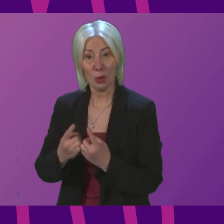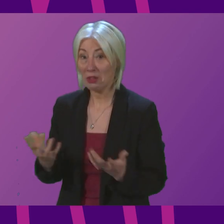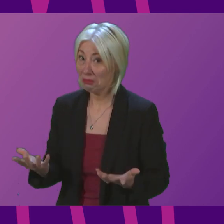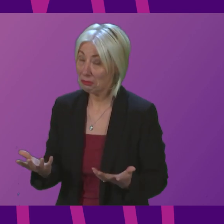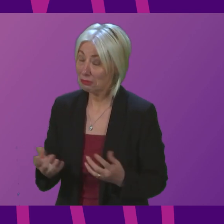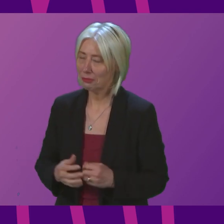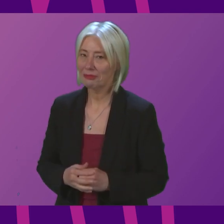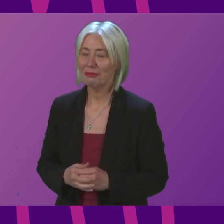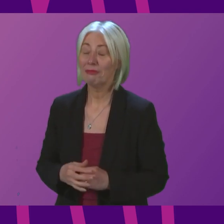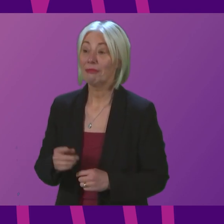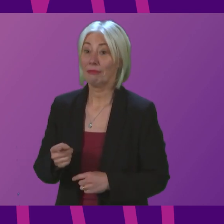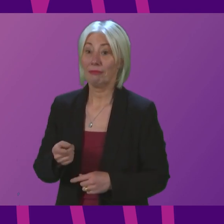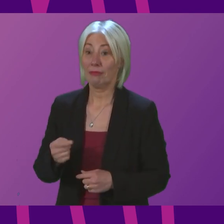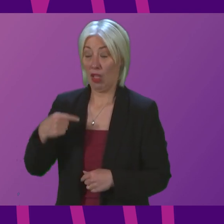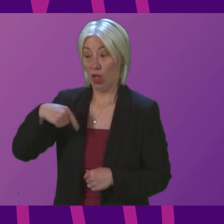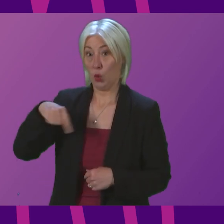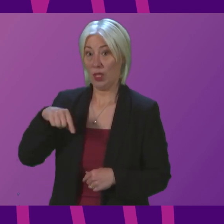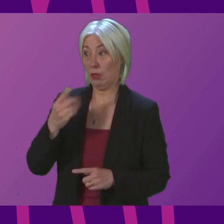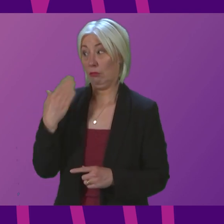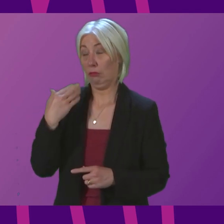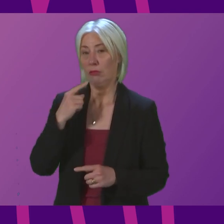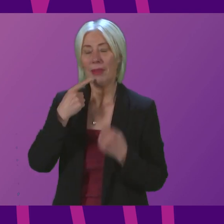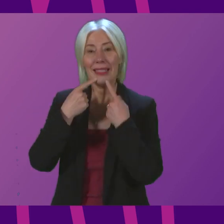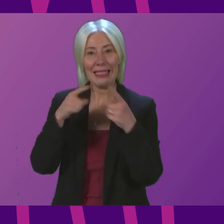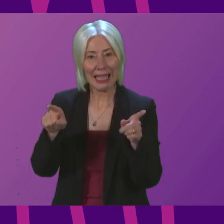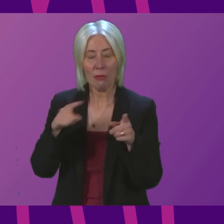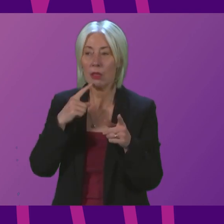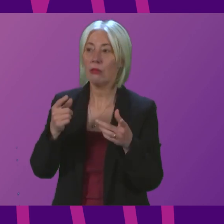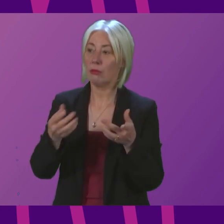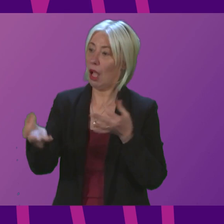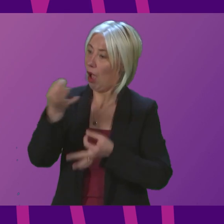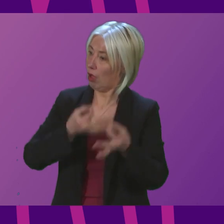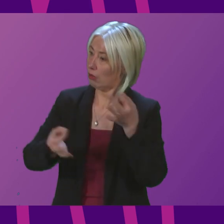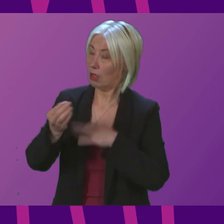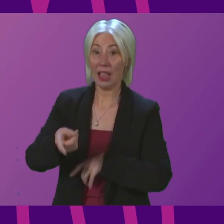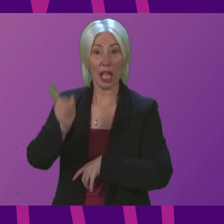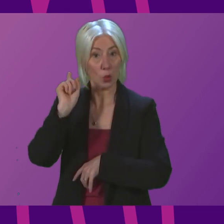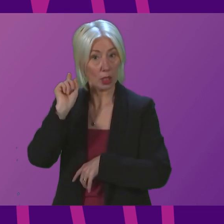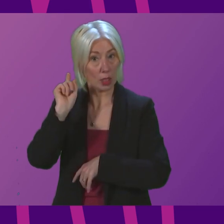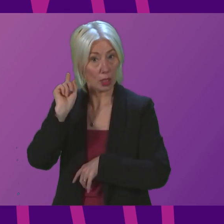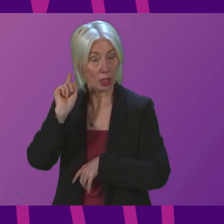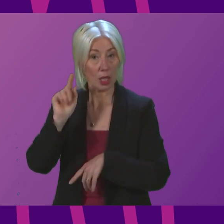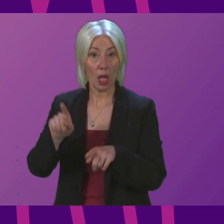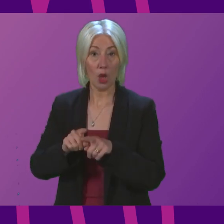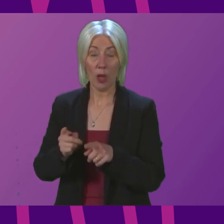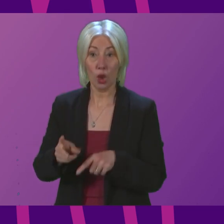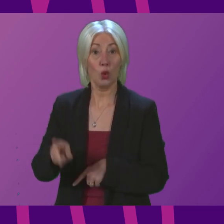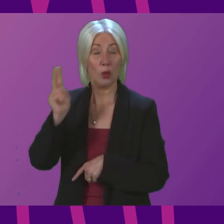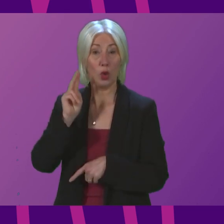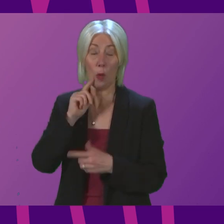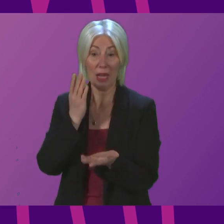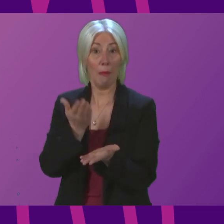Because I gave a statement earlier this week, I answered questions last week and I handled a bill the week before.